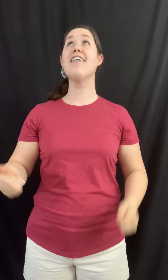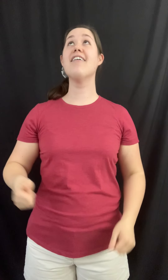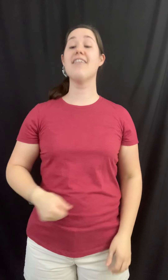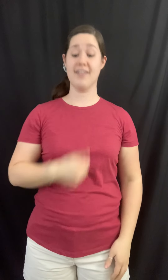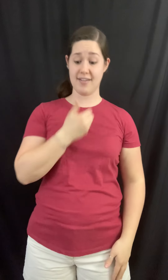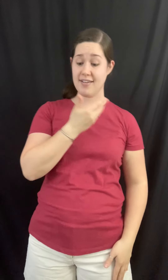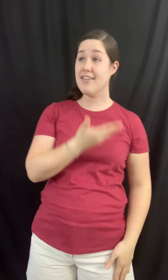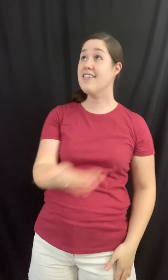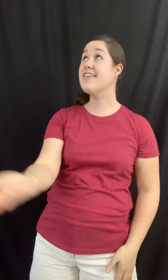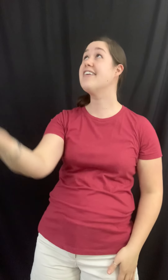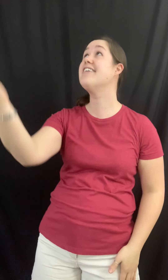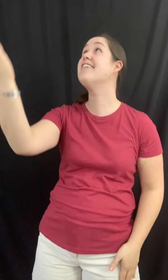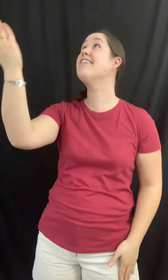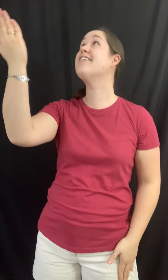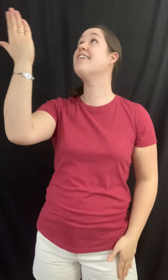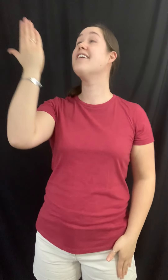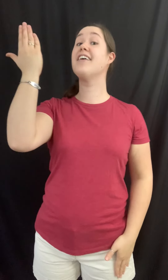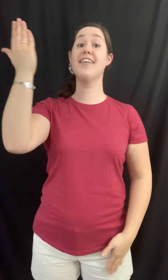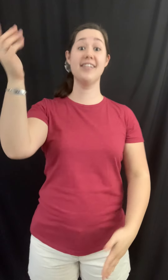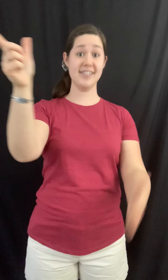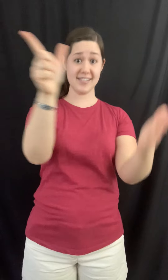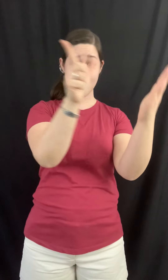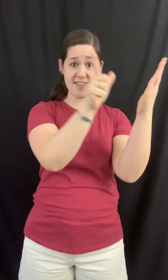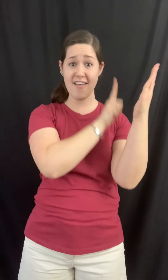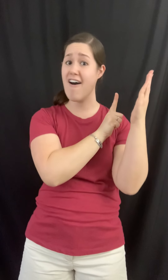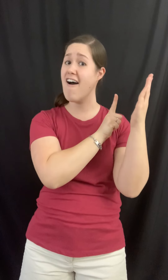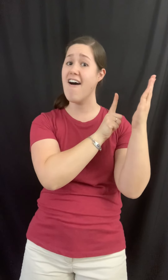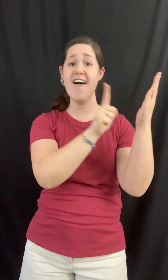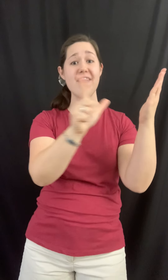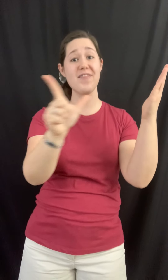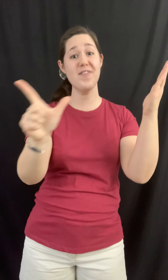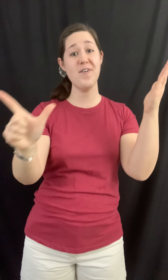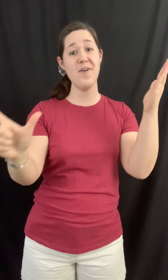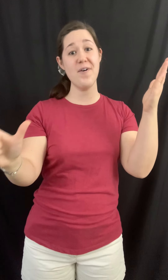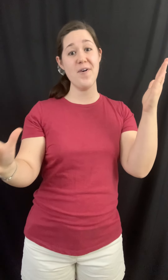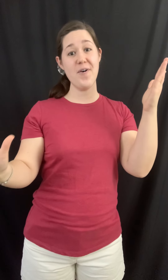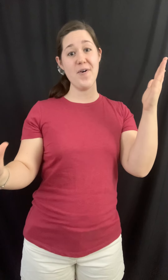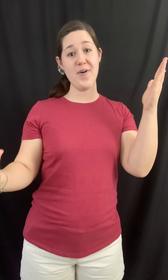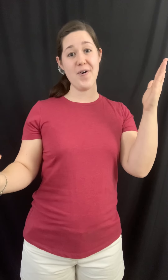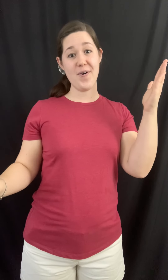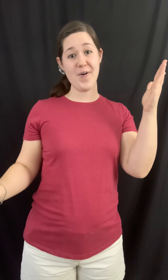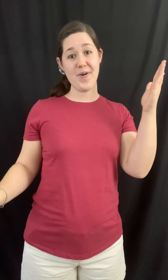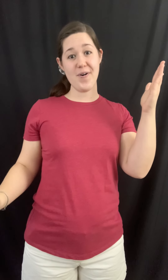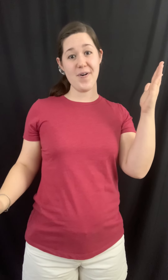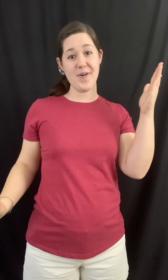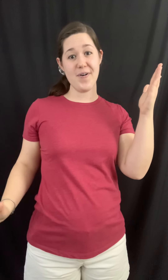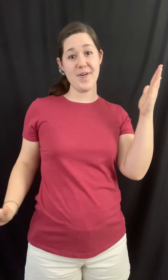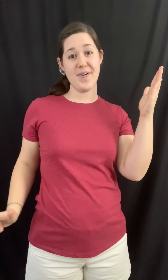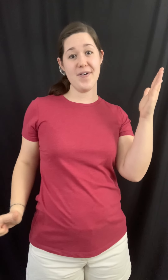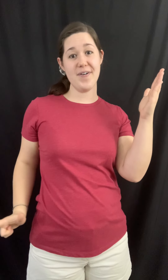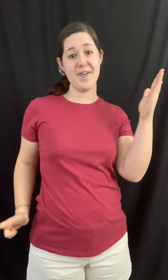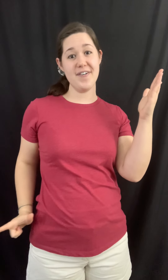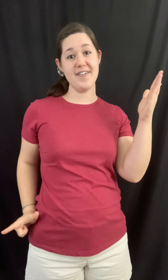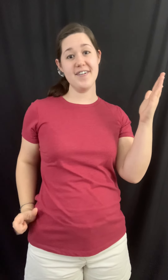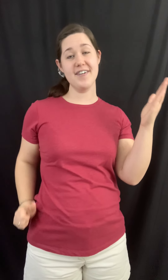He has come for us, the to us